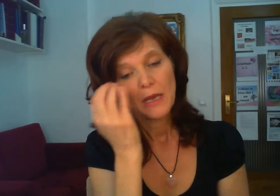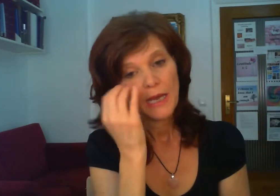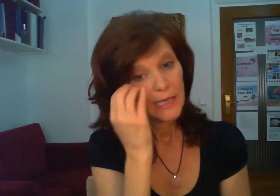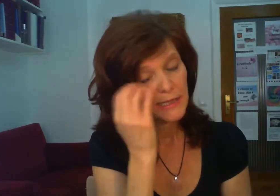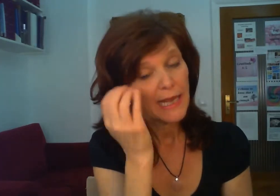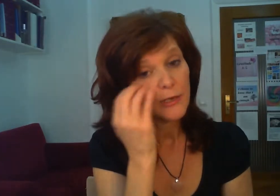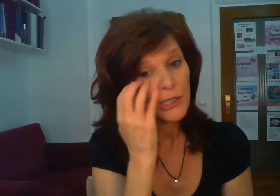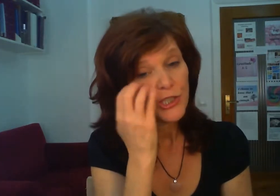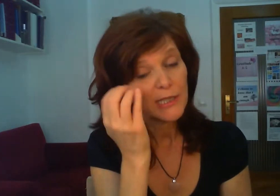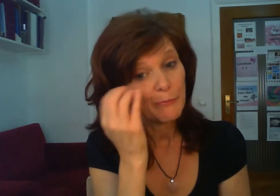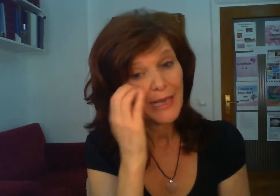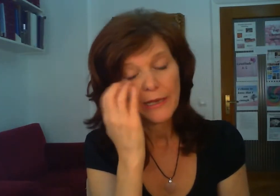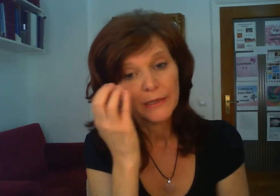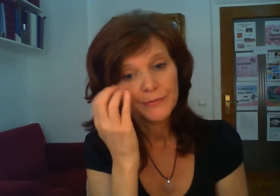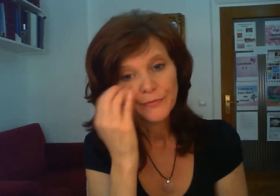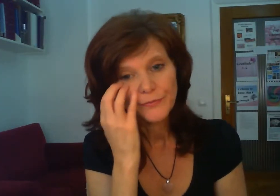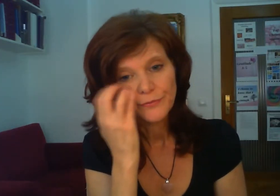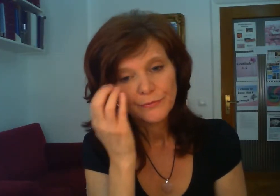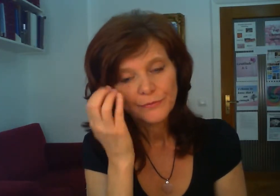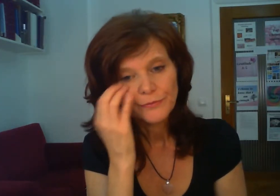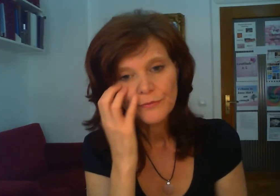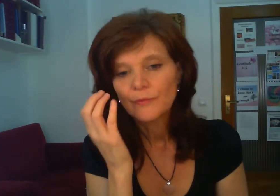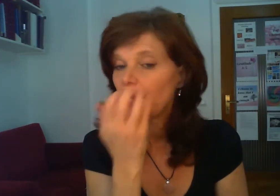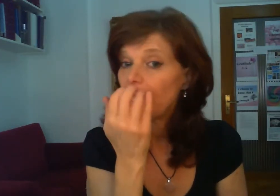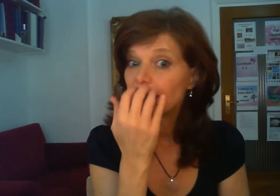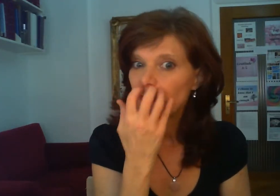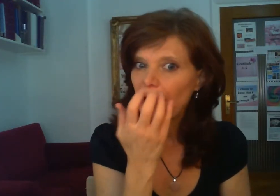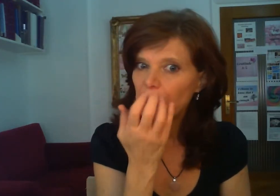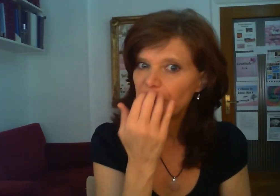and technology is big it's powerful